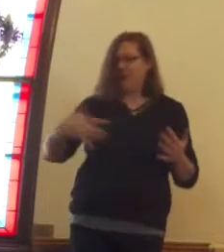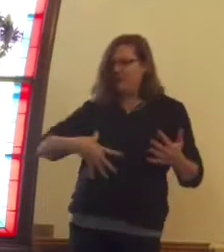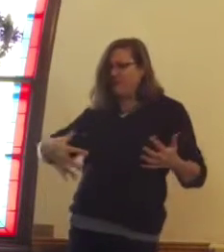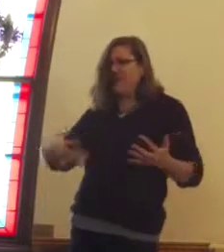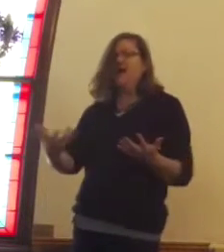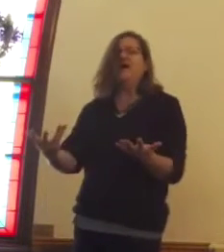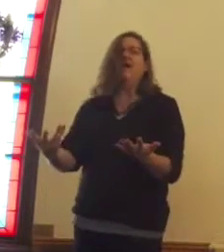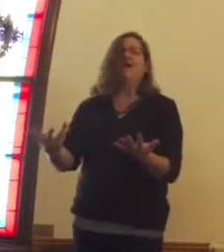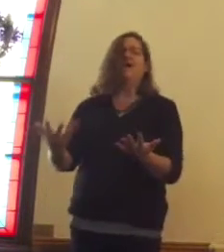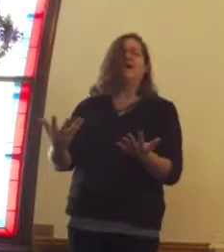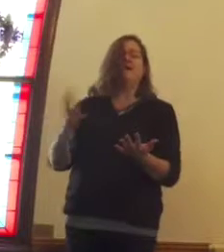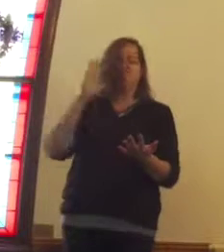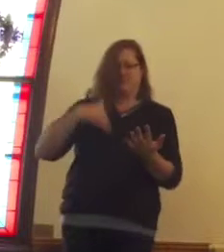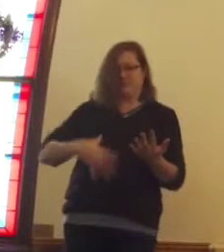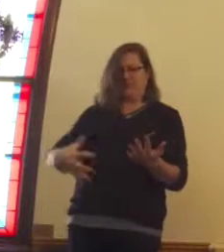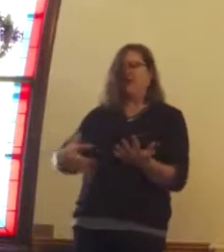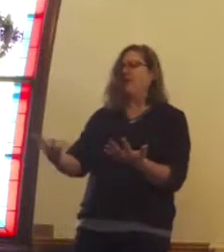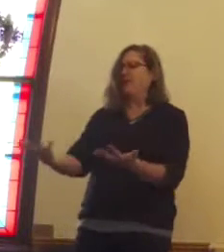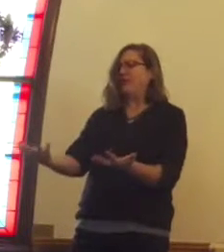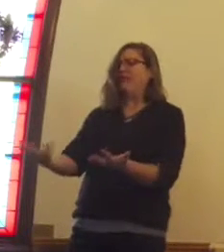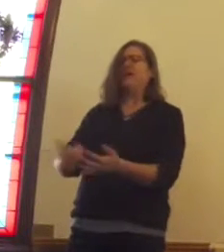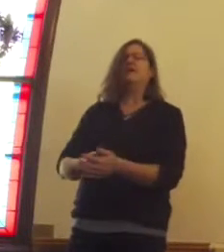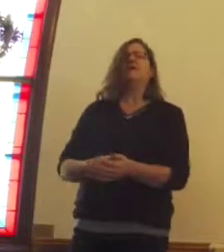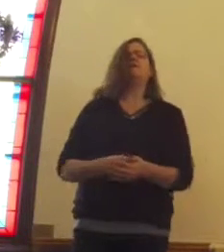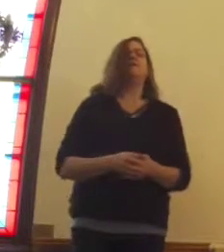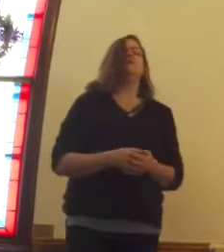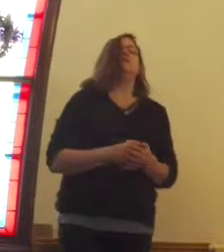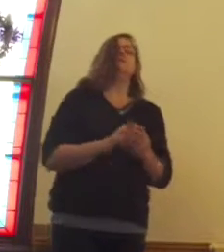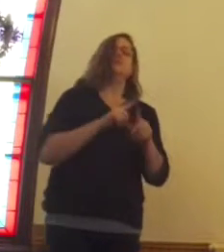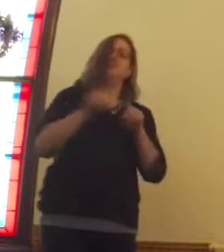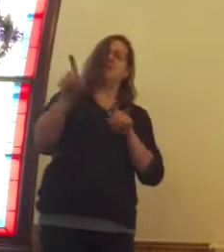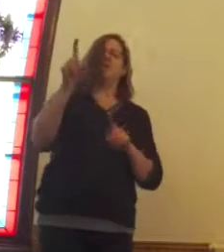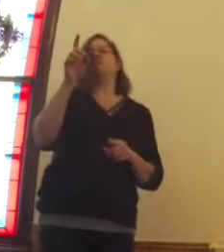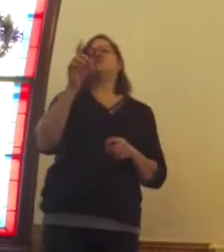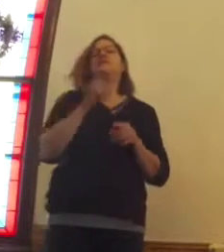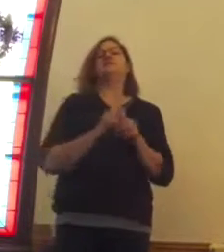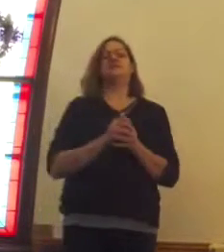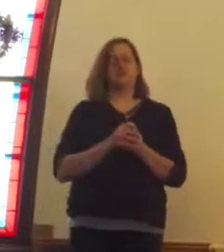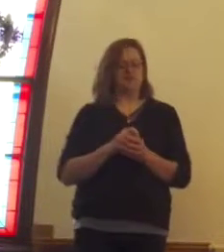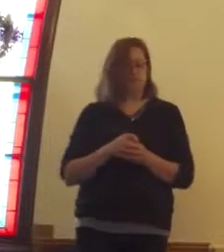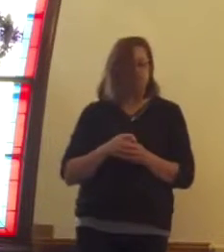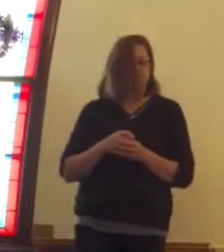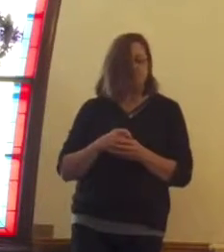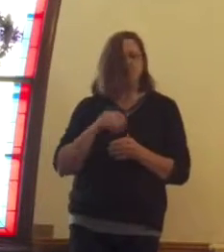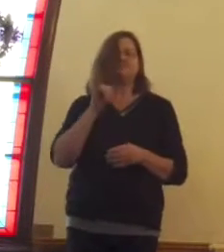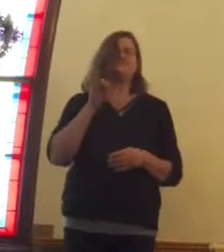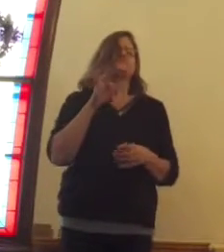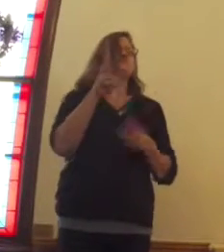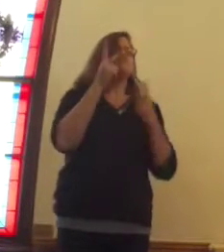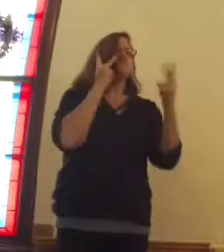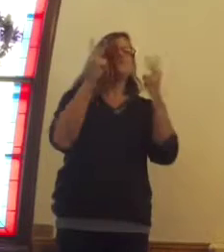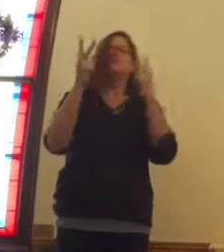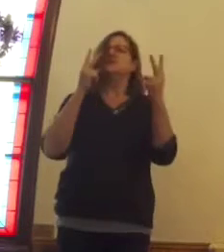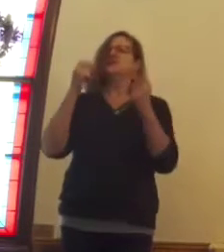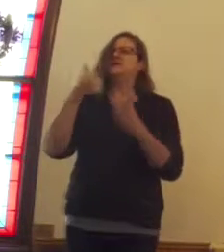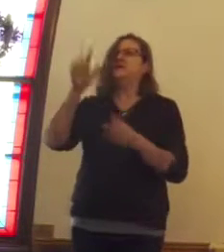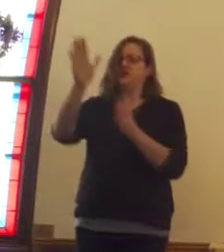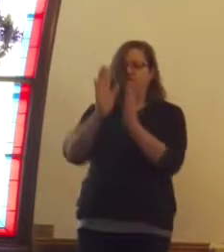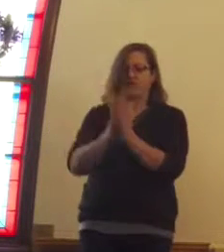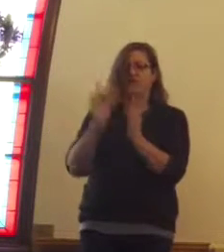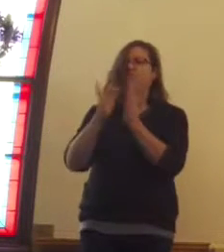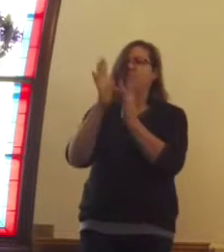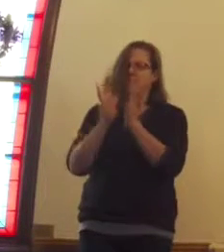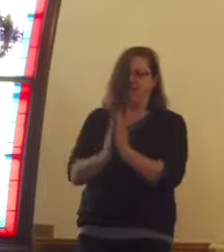sudden that she's bearing a child. But if you recall any of your past Bible stories,